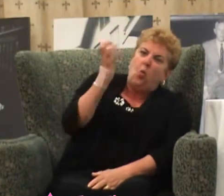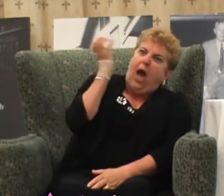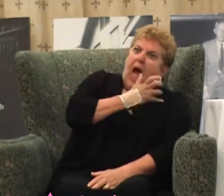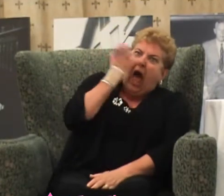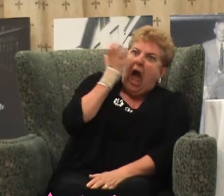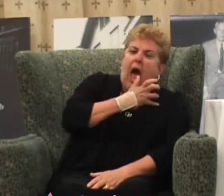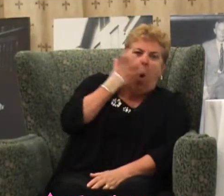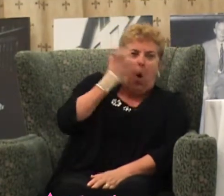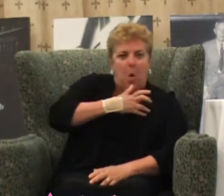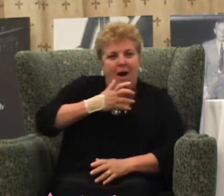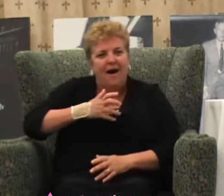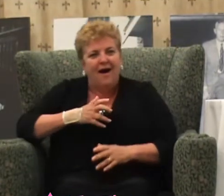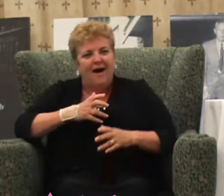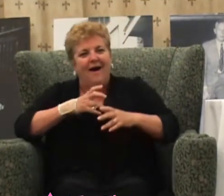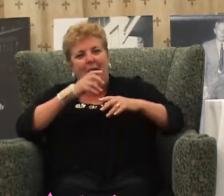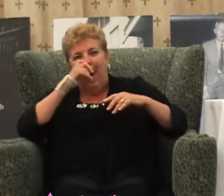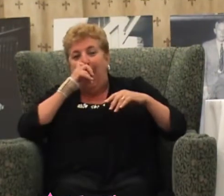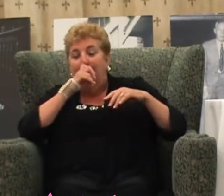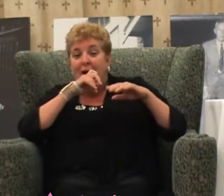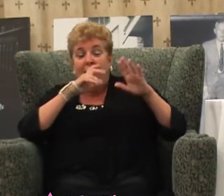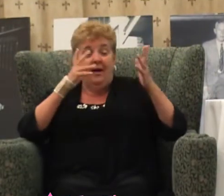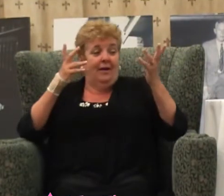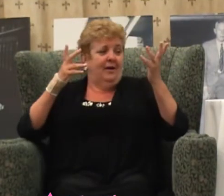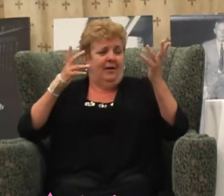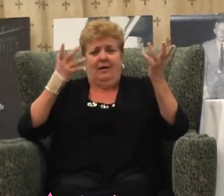Yeah, I guess I thought maybe I could, and I could.